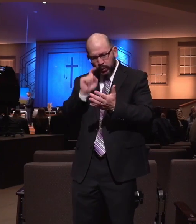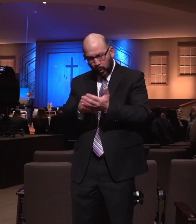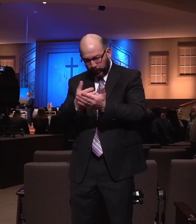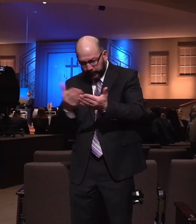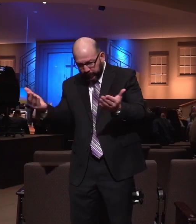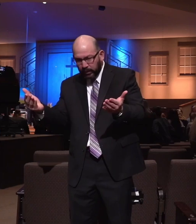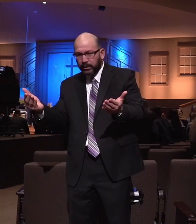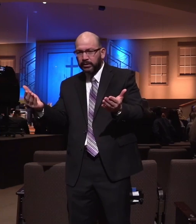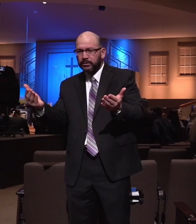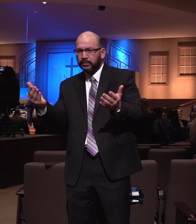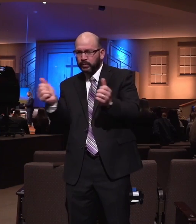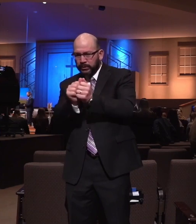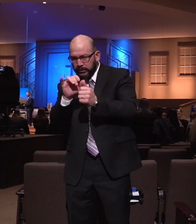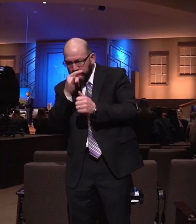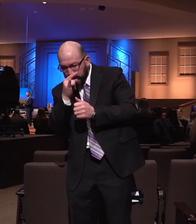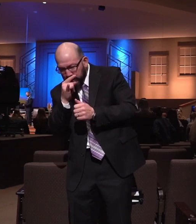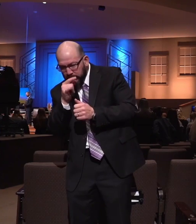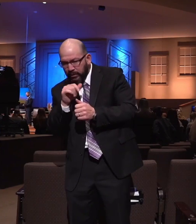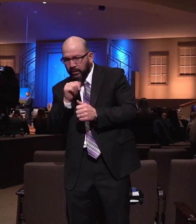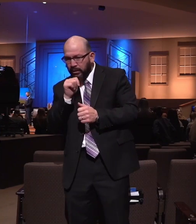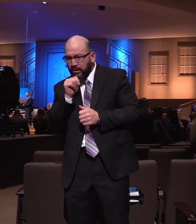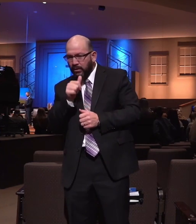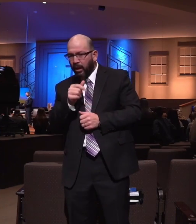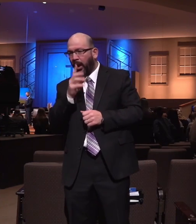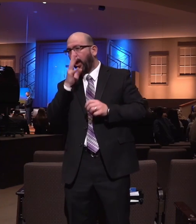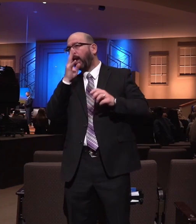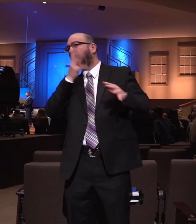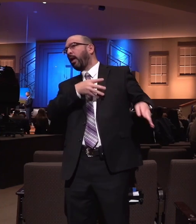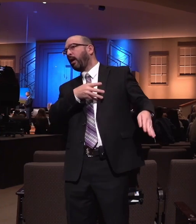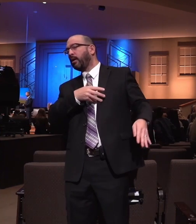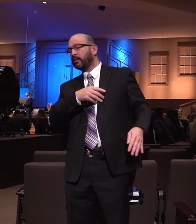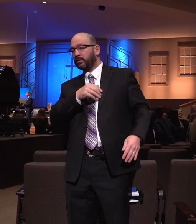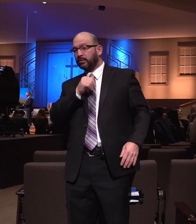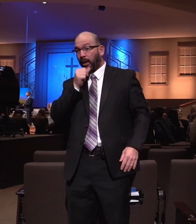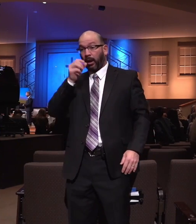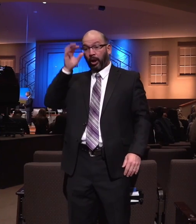assessing. Let's not be the parent that isn't really involved.